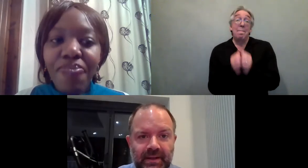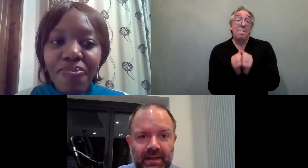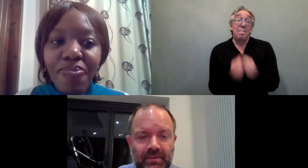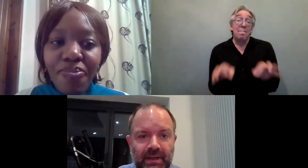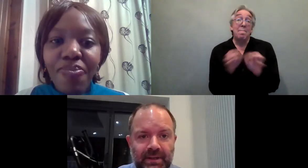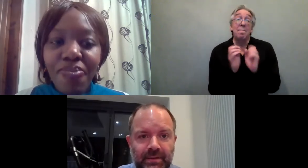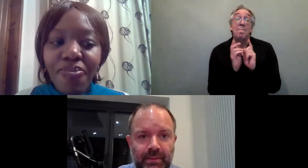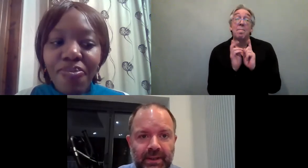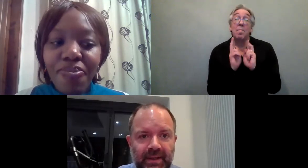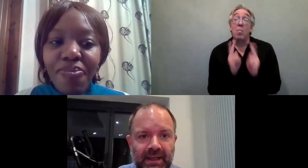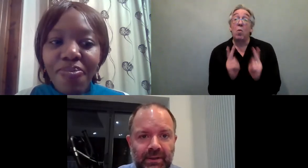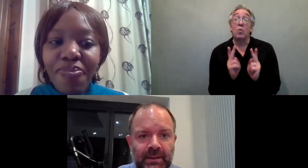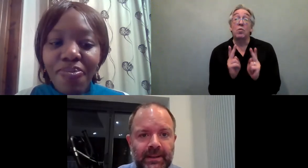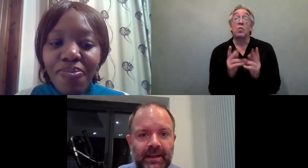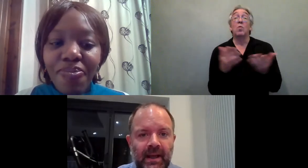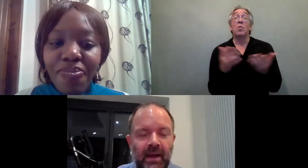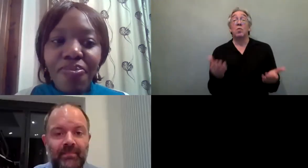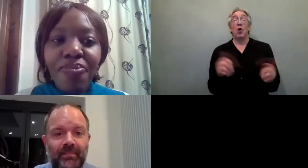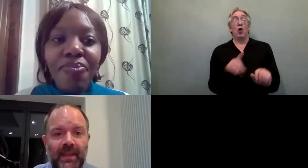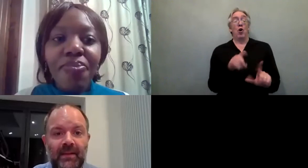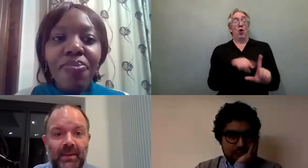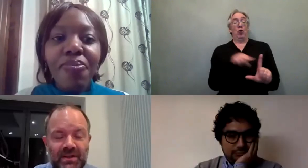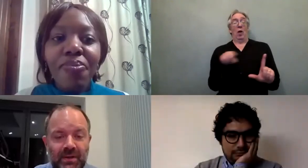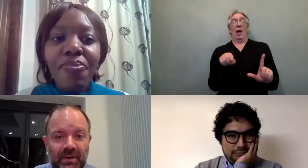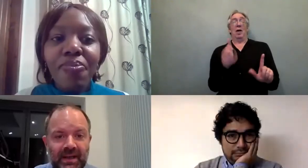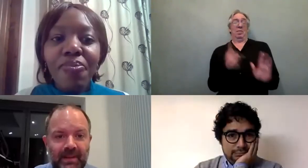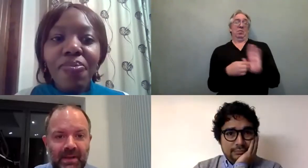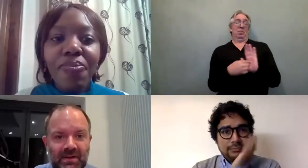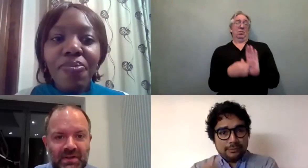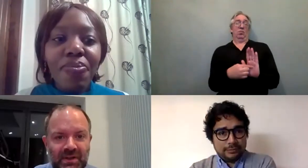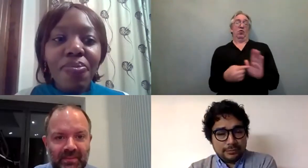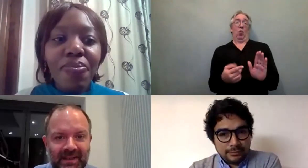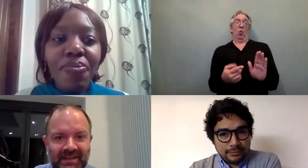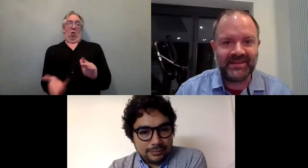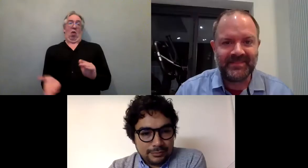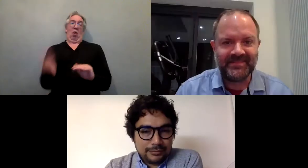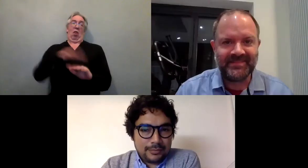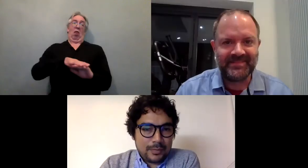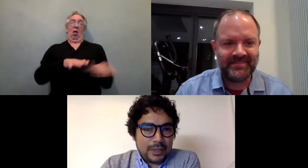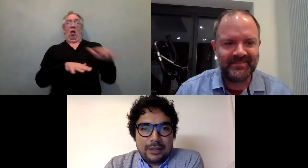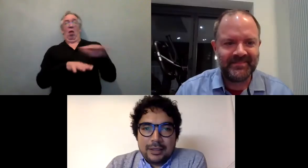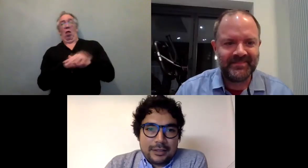data. think that's a really critical point. Thank you. Alberto, can I pause to you, please?